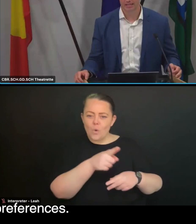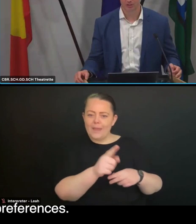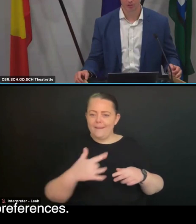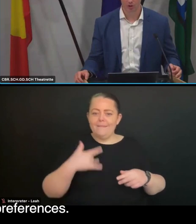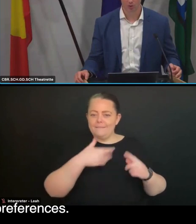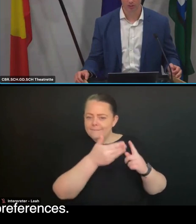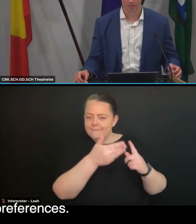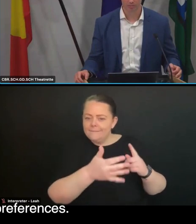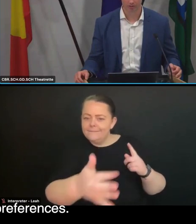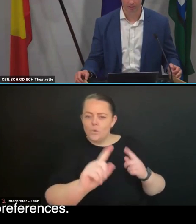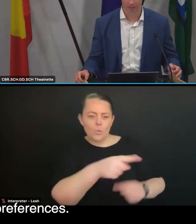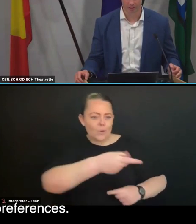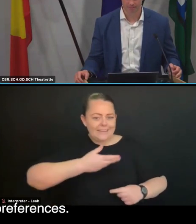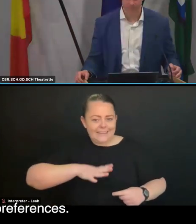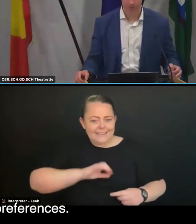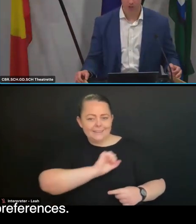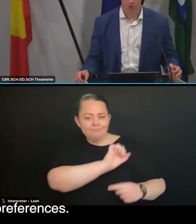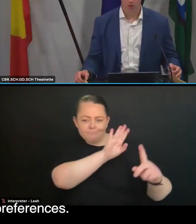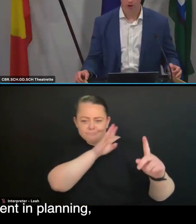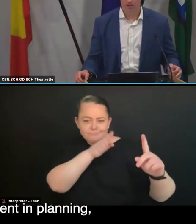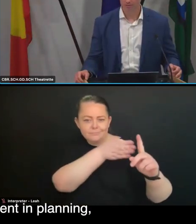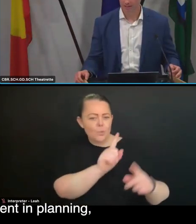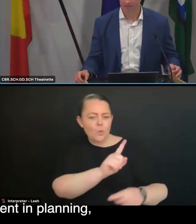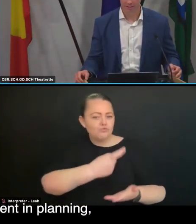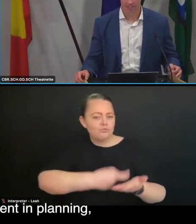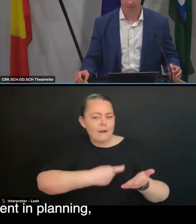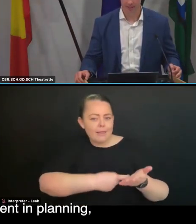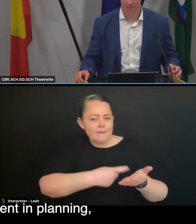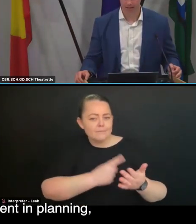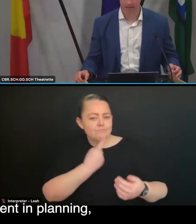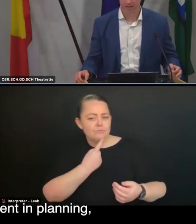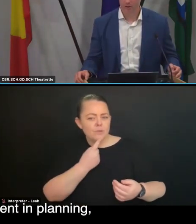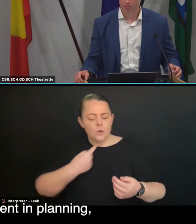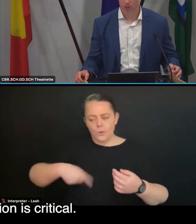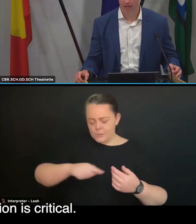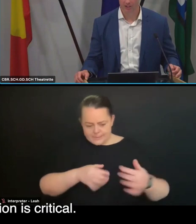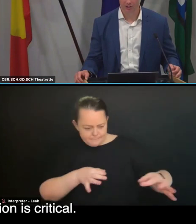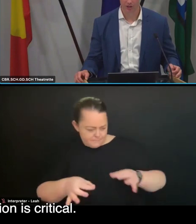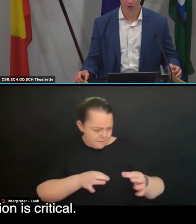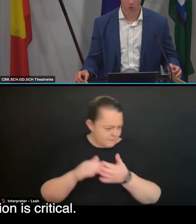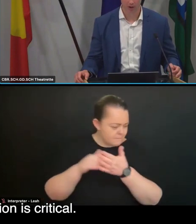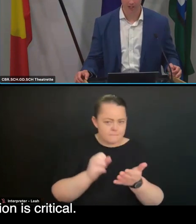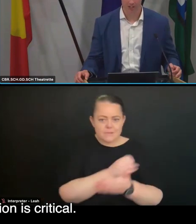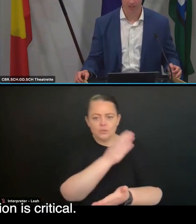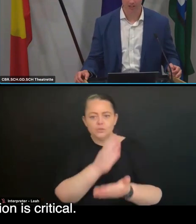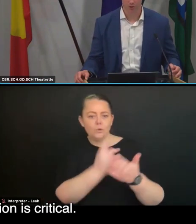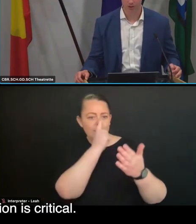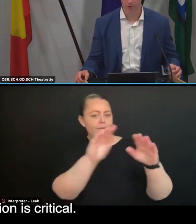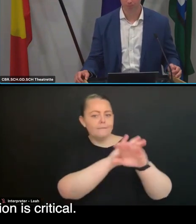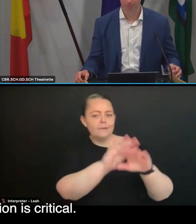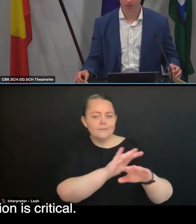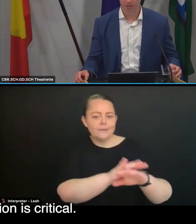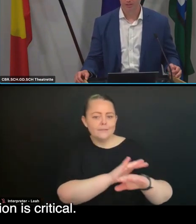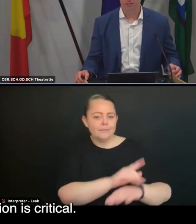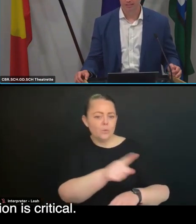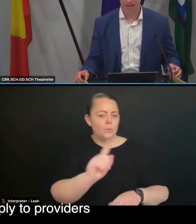line with their needs, goals and preferences. We know that effective assessment and planning, communication and coordination is